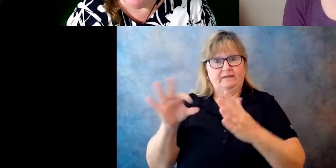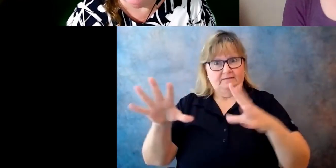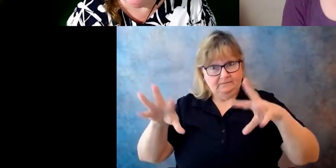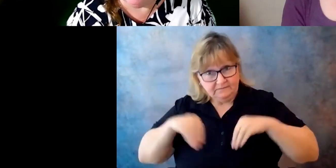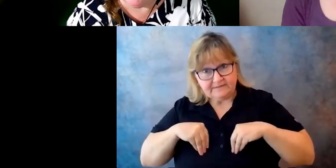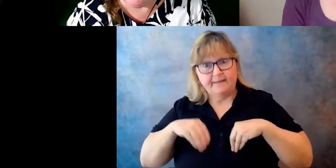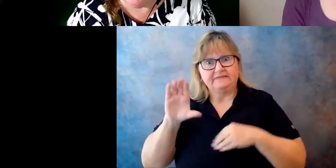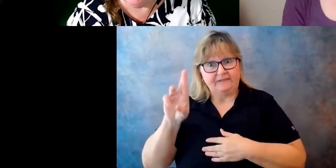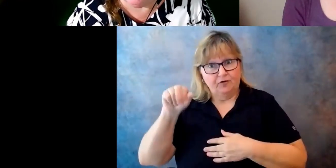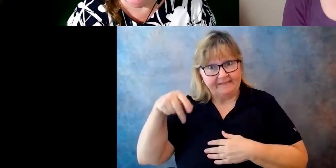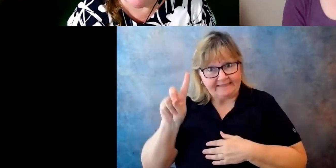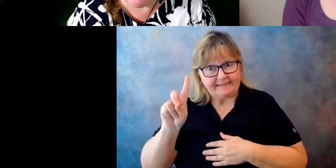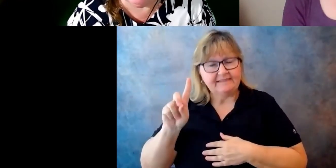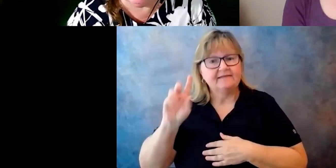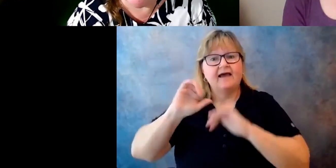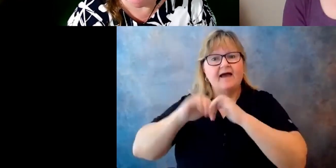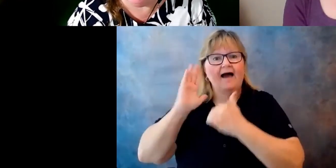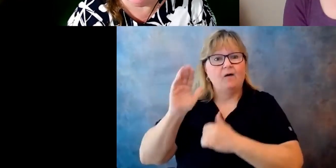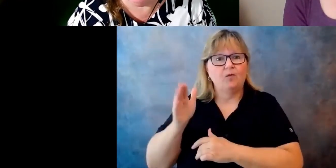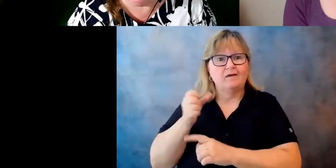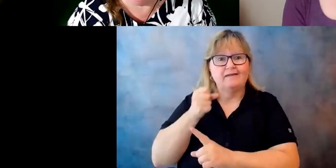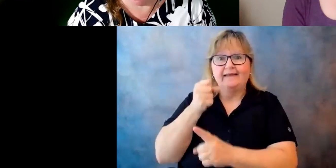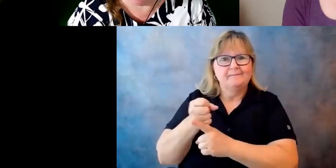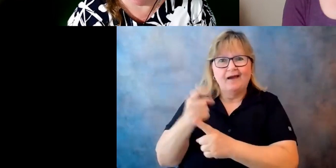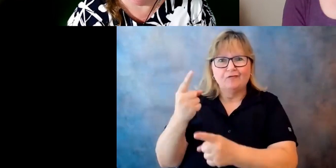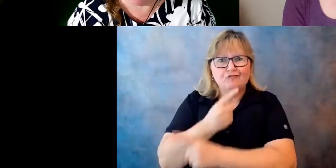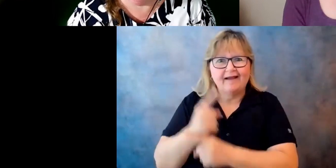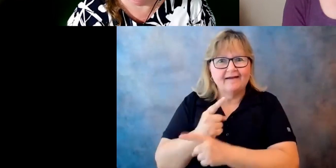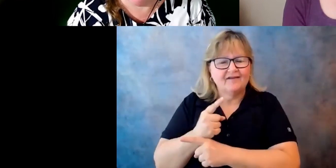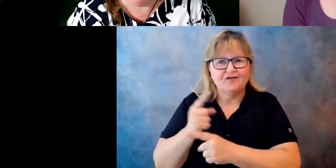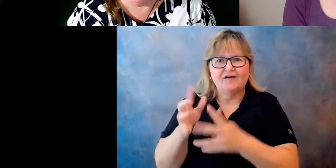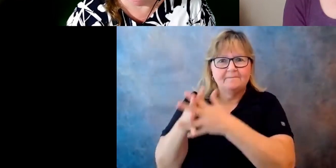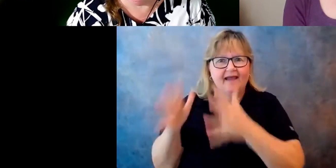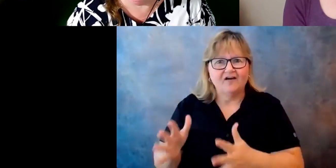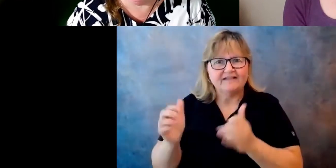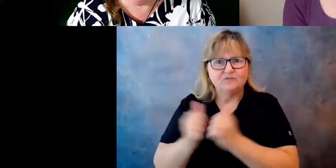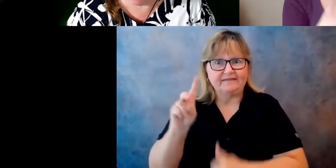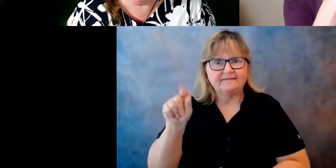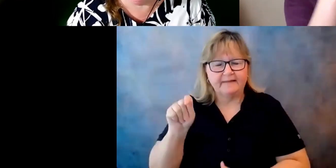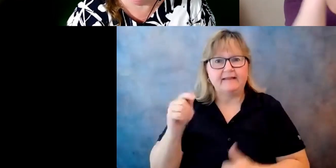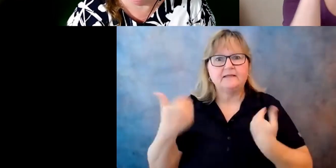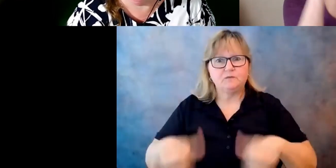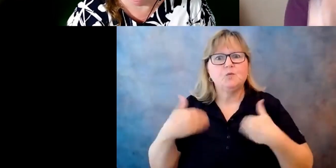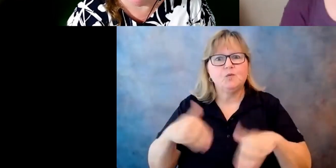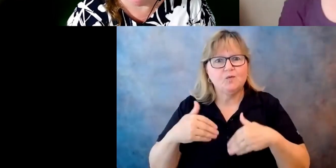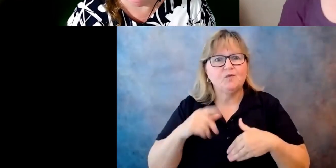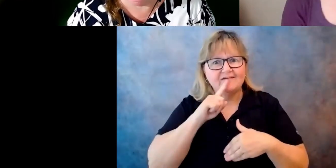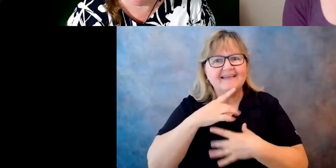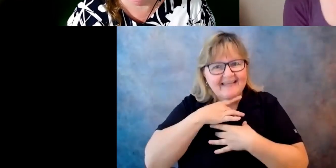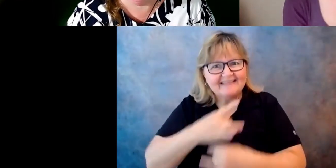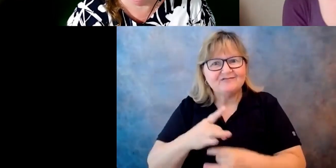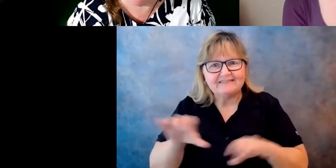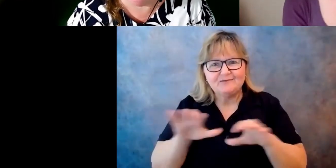you know, regular Americans with disabilities? So it was interesting to do that